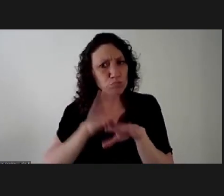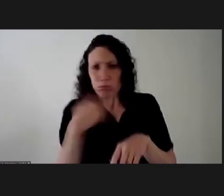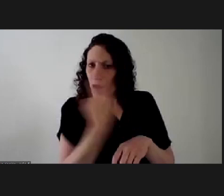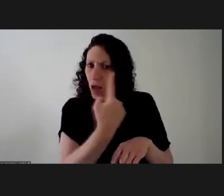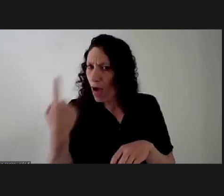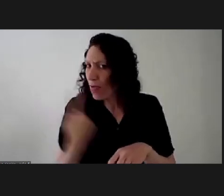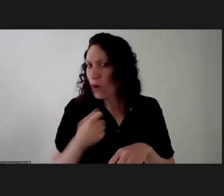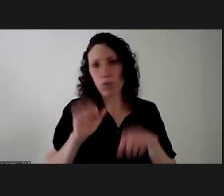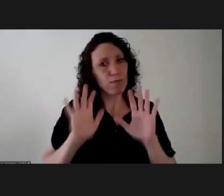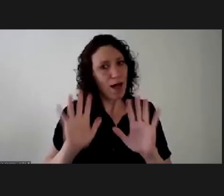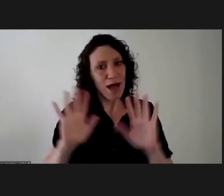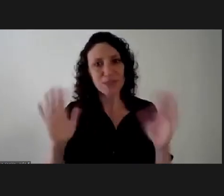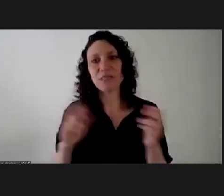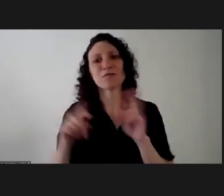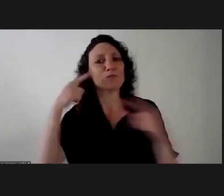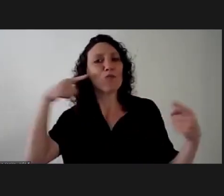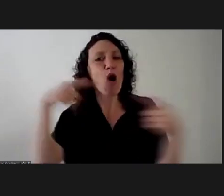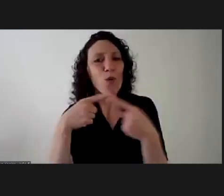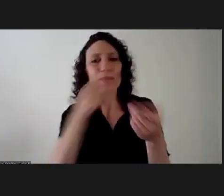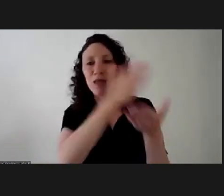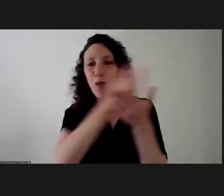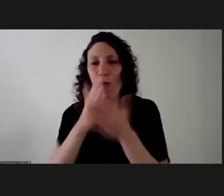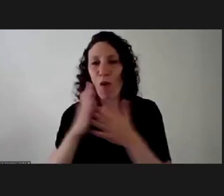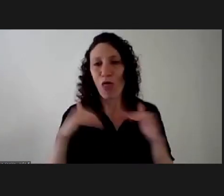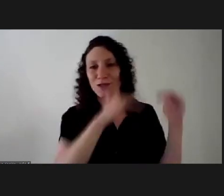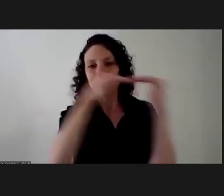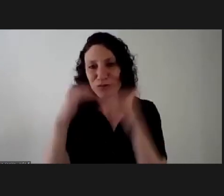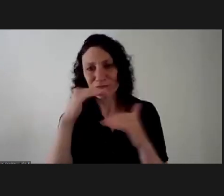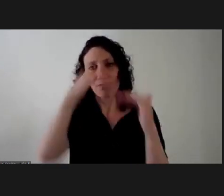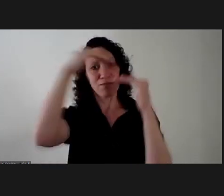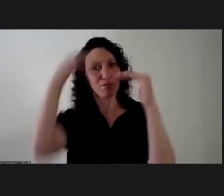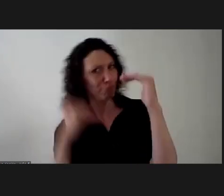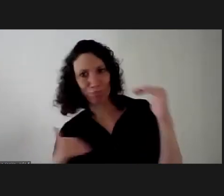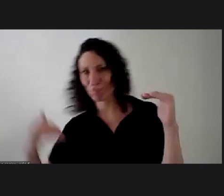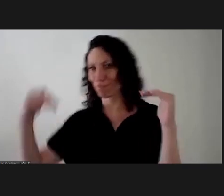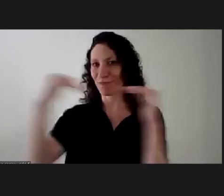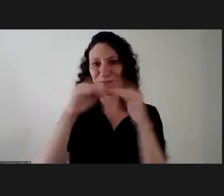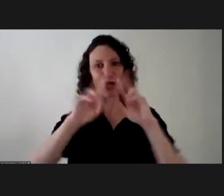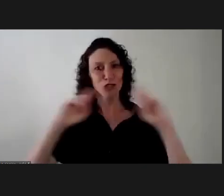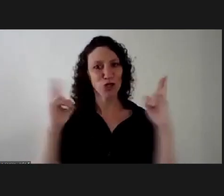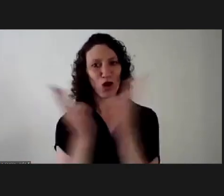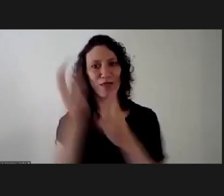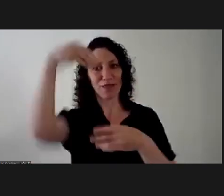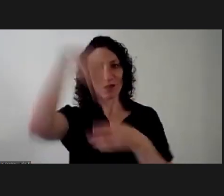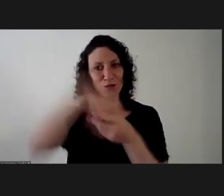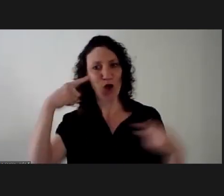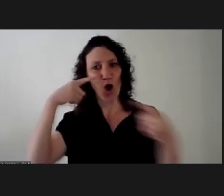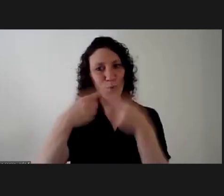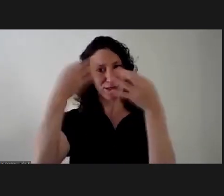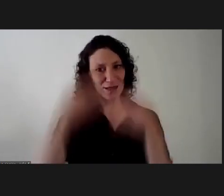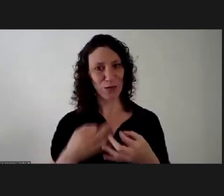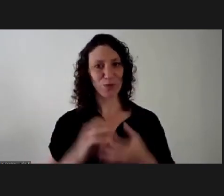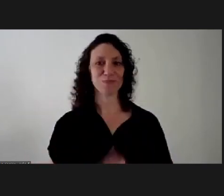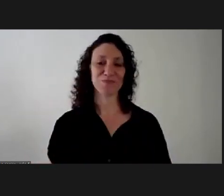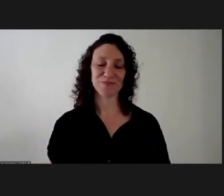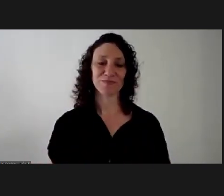and it is our responsibility to do it from that point of view seeking rights of the equality of rights equity sorority and